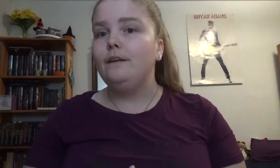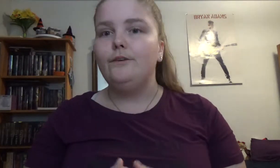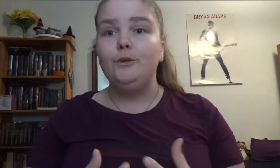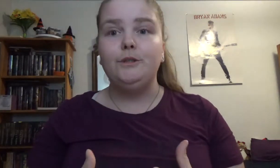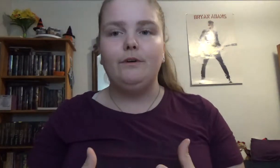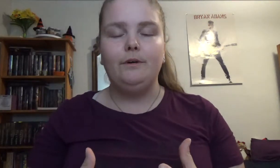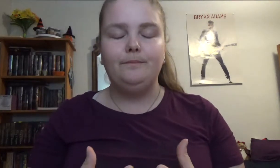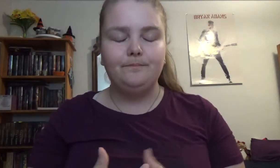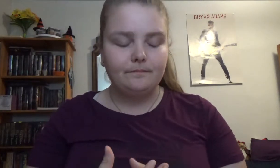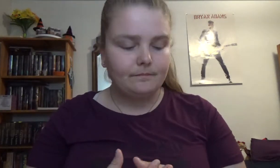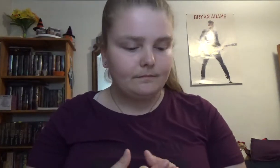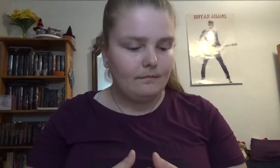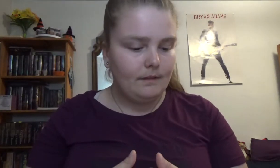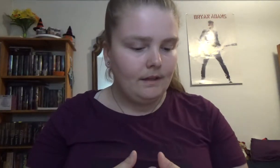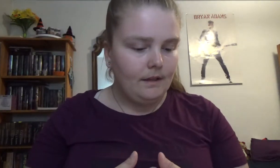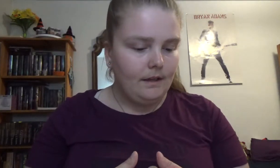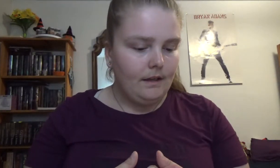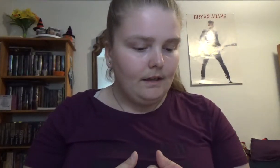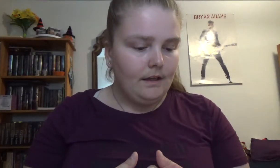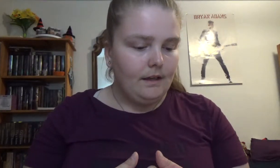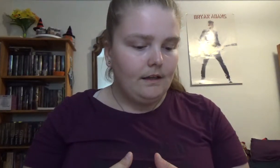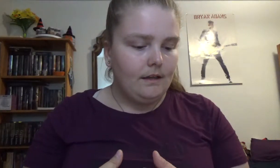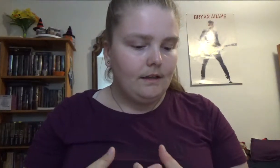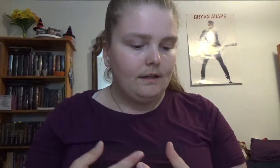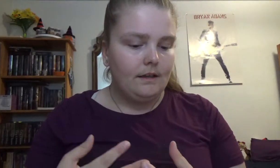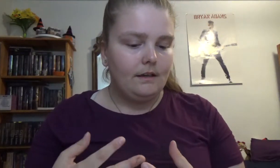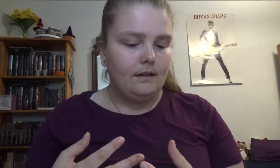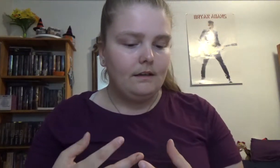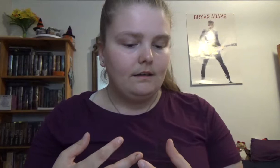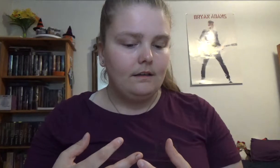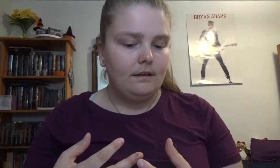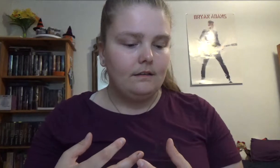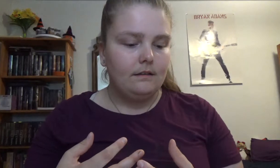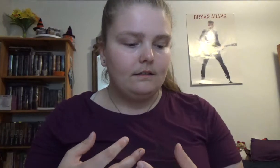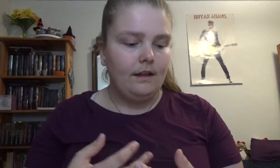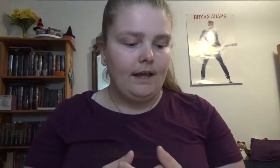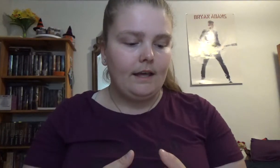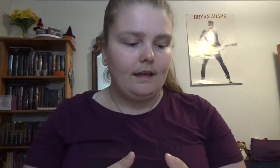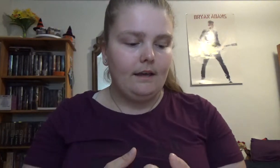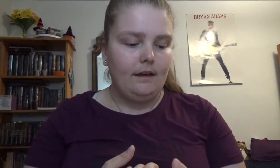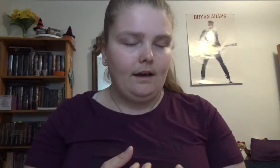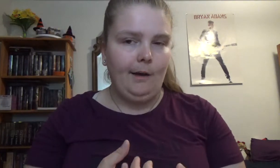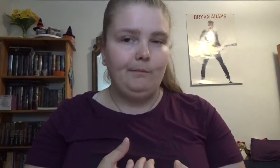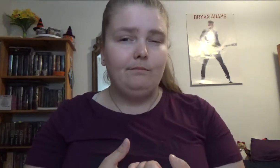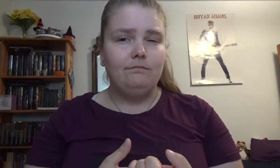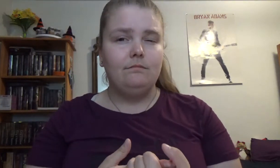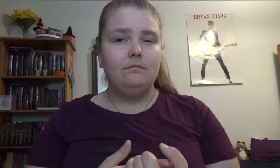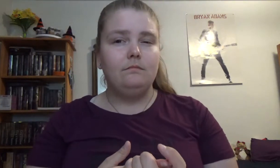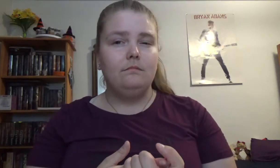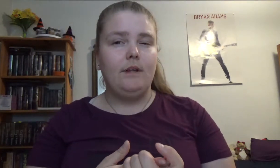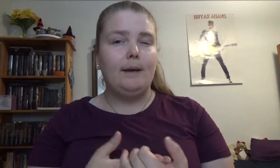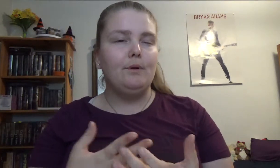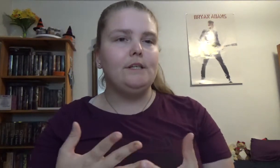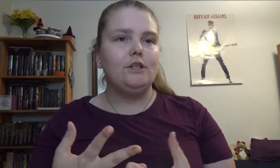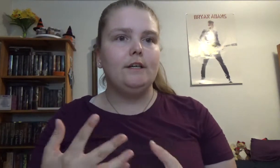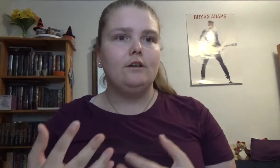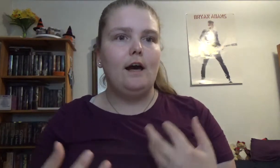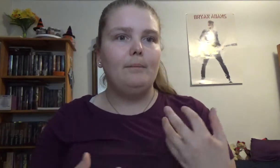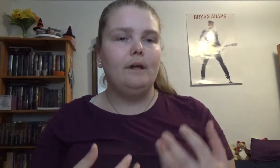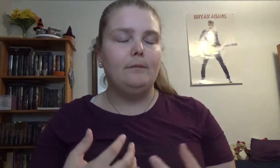useful like I'm like I'm pretty sure it could help a lot of